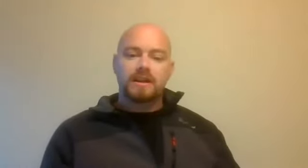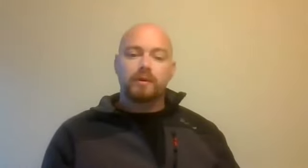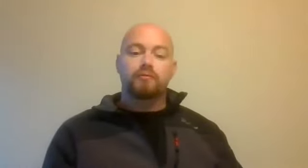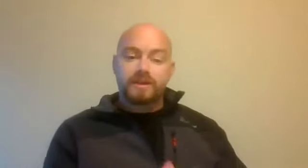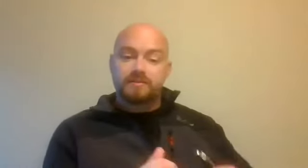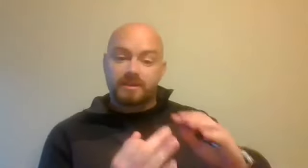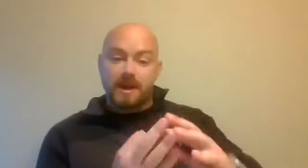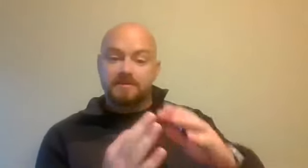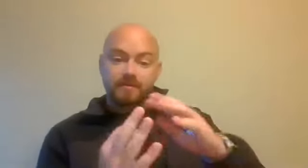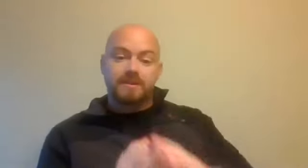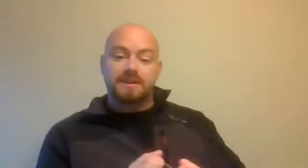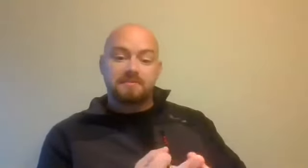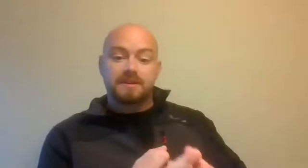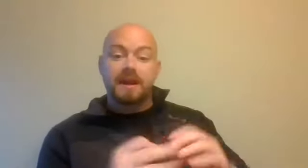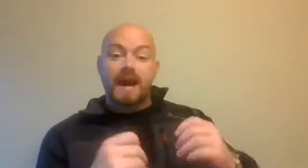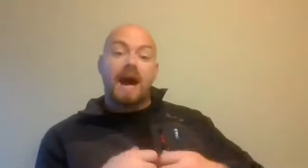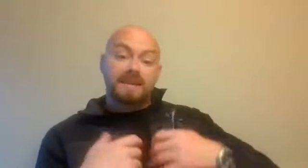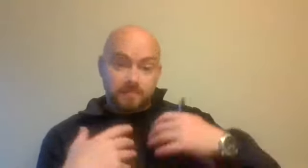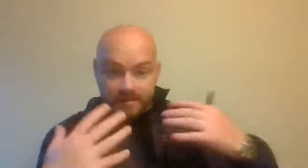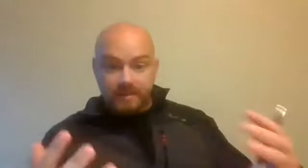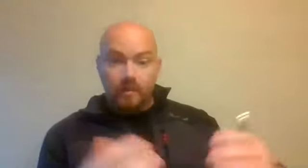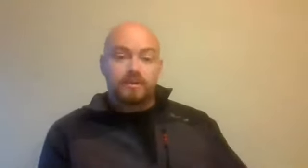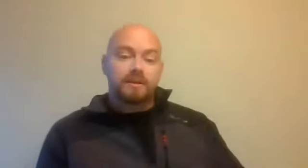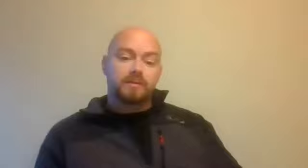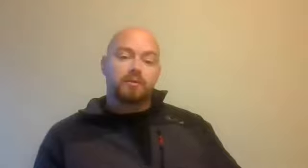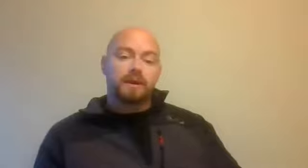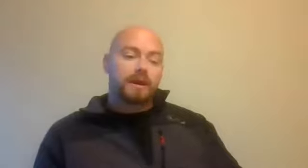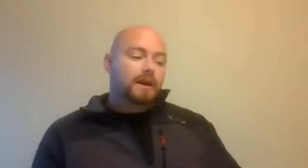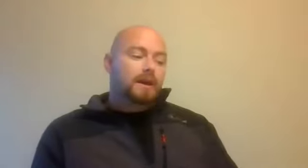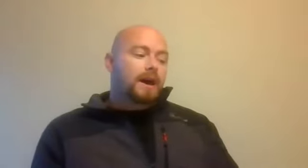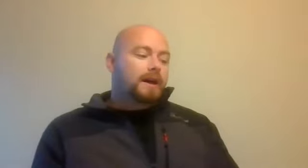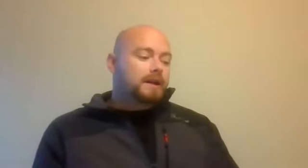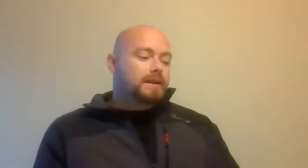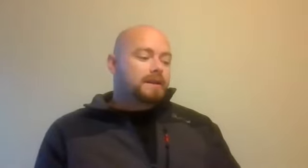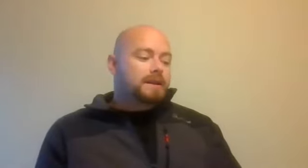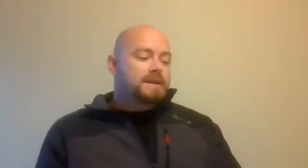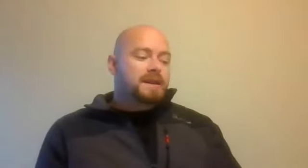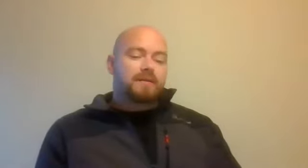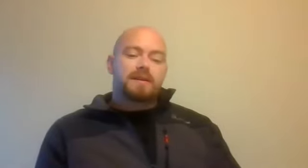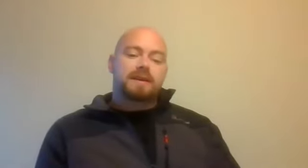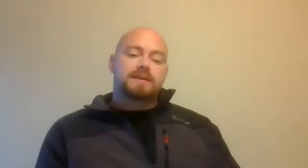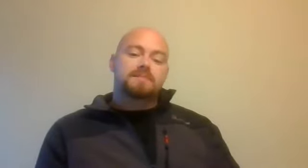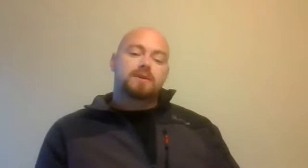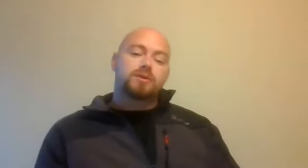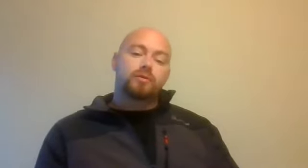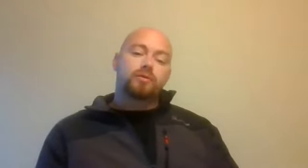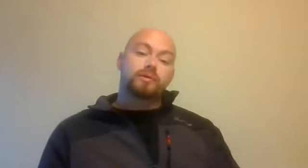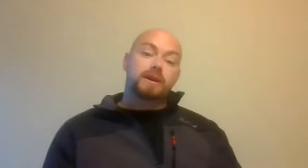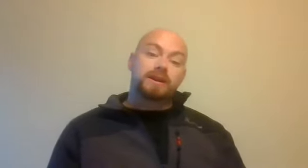dealing with risk, risk management and risk assessments, and especially when we're dealing with the public. I think it's an area that has been shown in